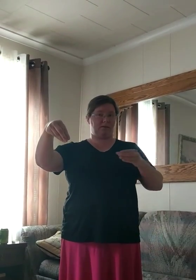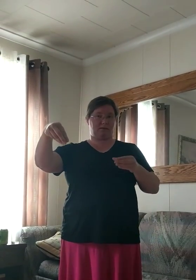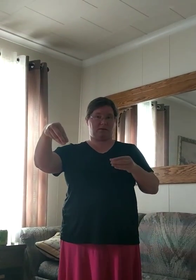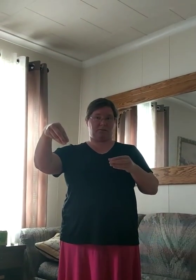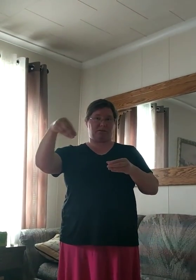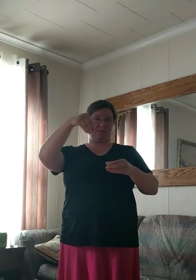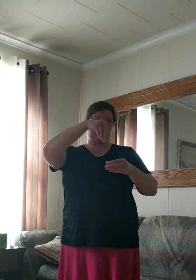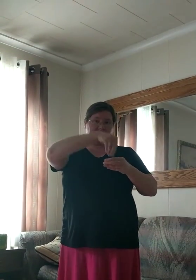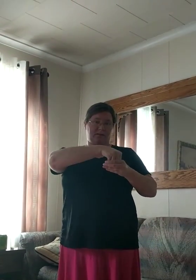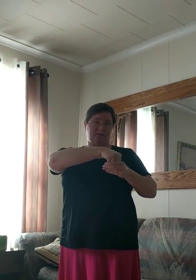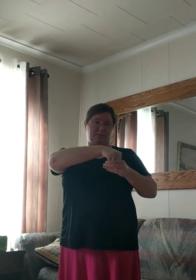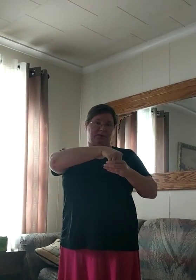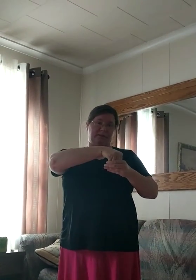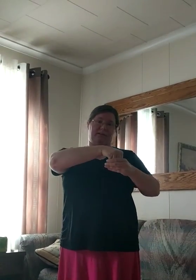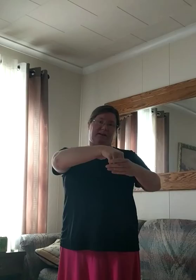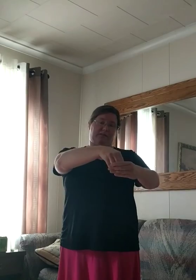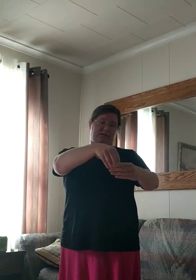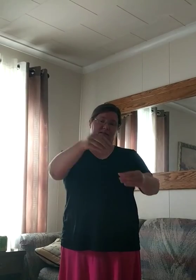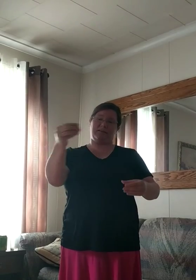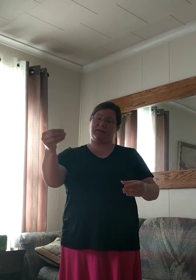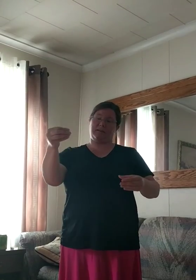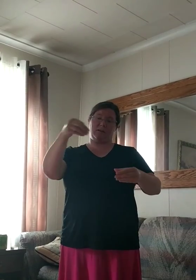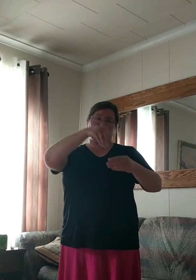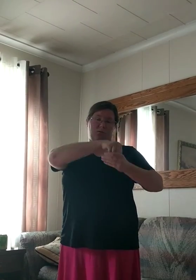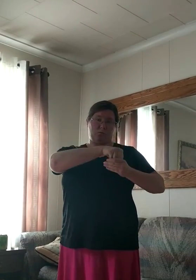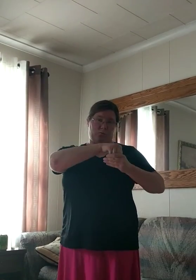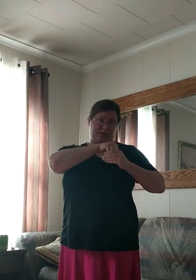cup this one, put it inside of it. Within.